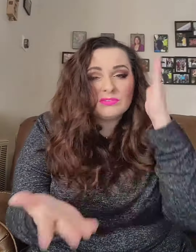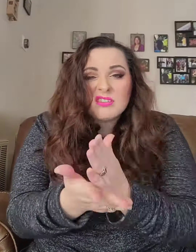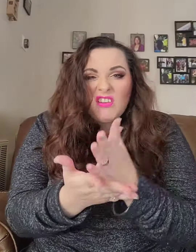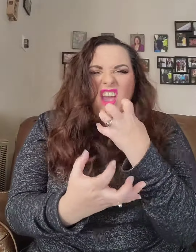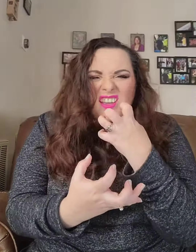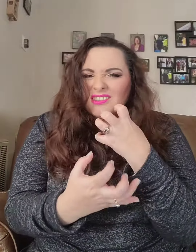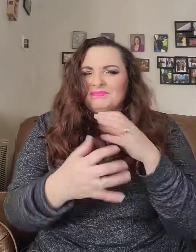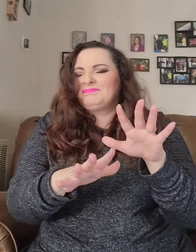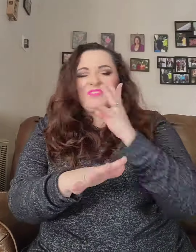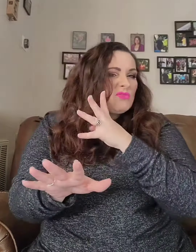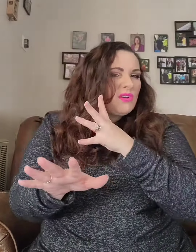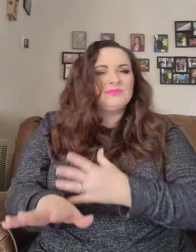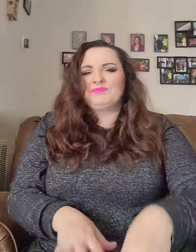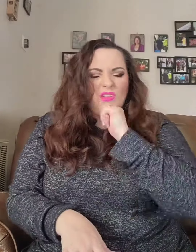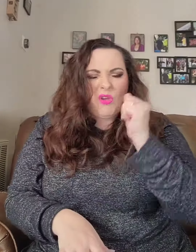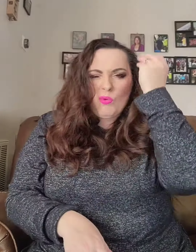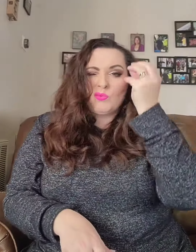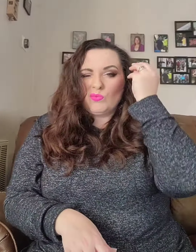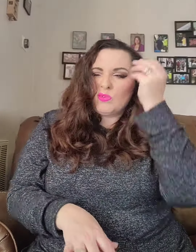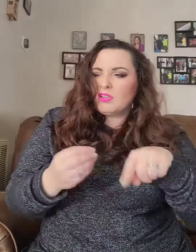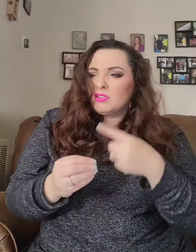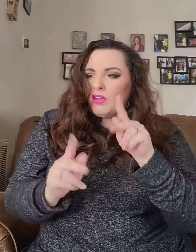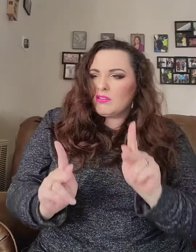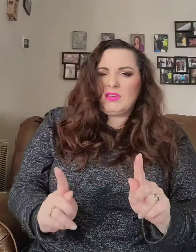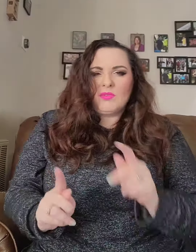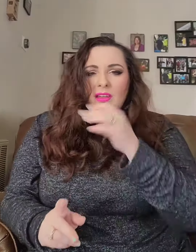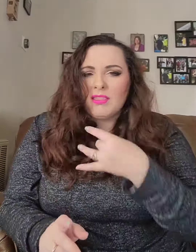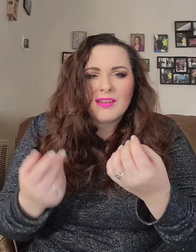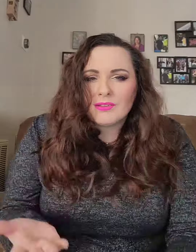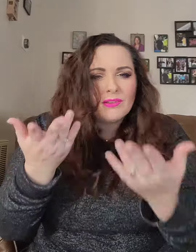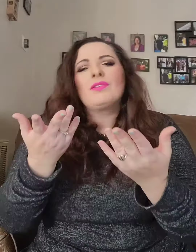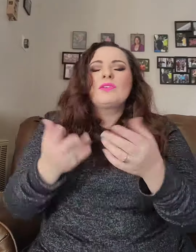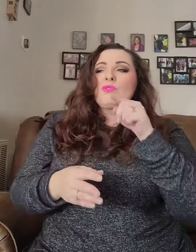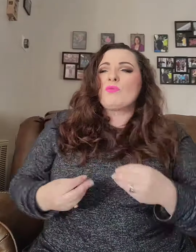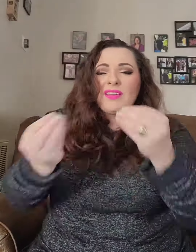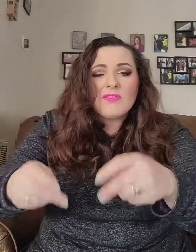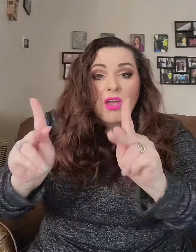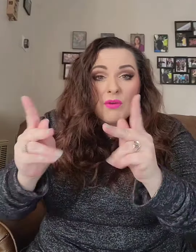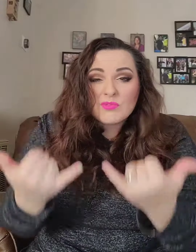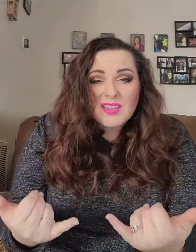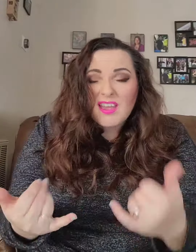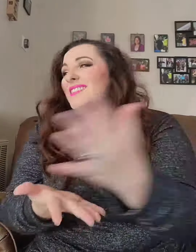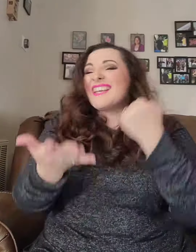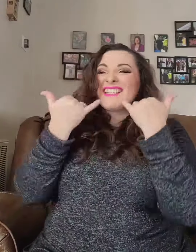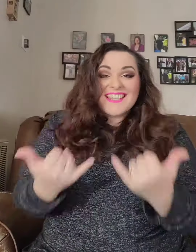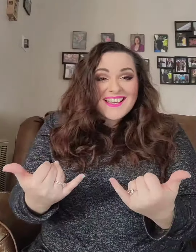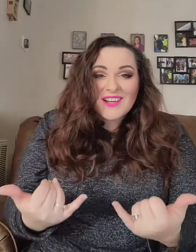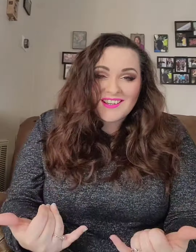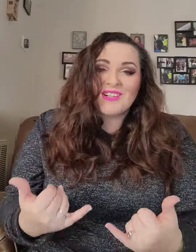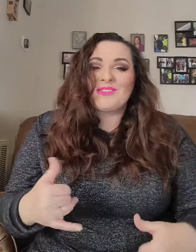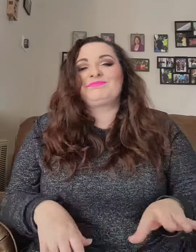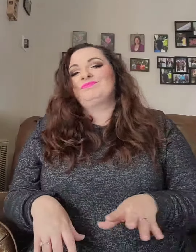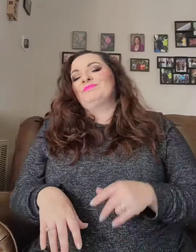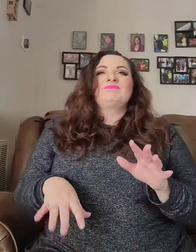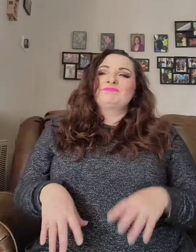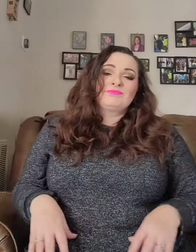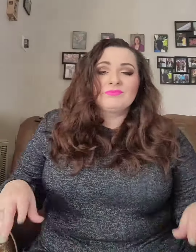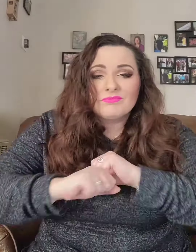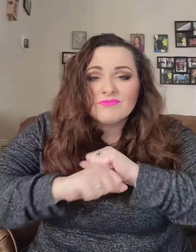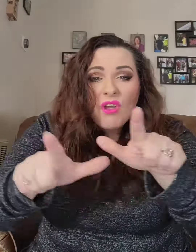We can turn away from the hatred now Stop worrying about who gon' hate you now The opportunity is vacant now I really think you should take it now We all